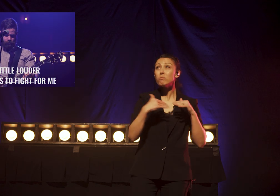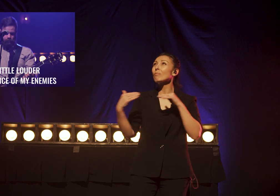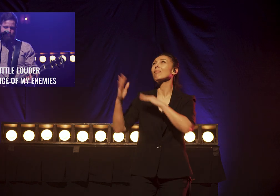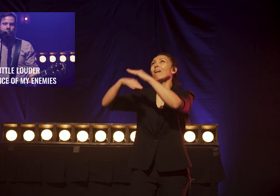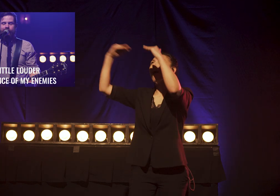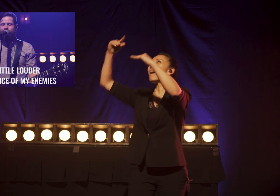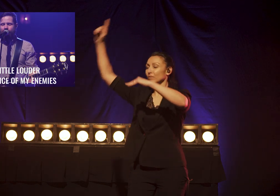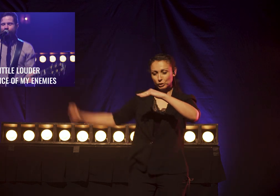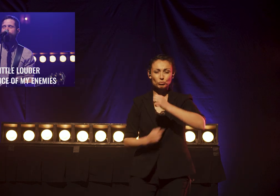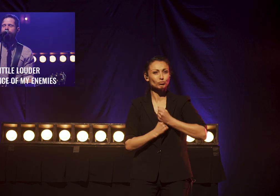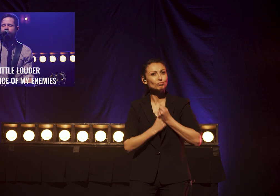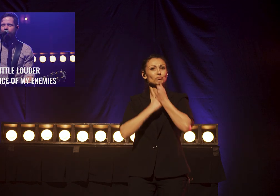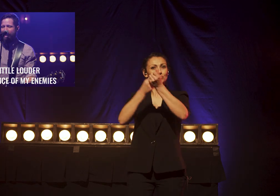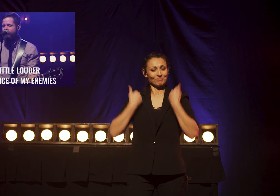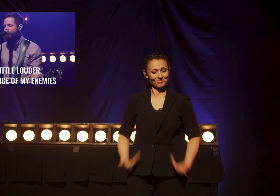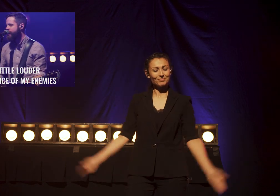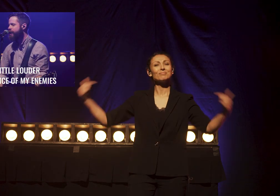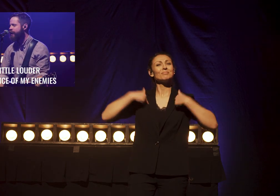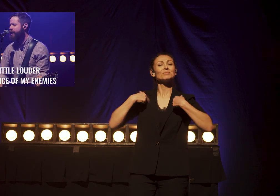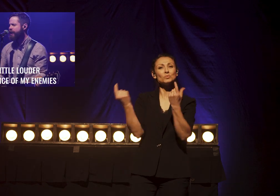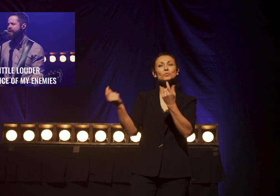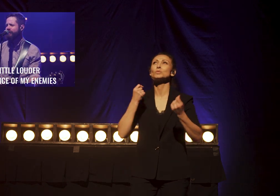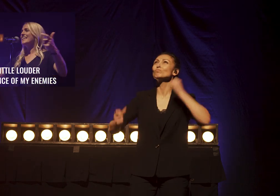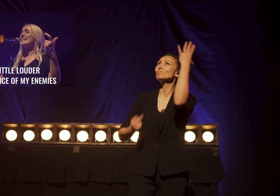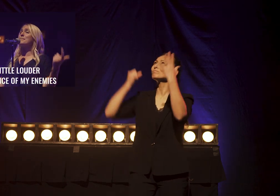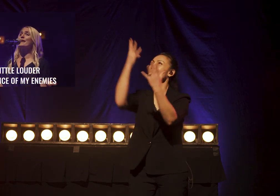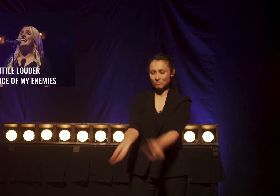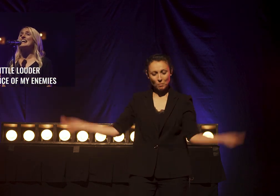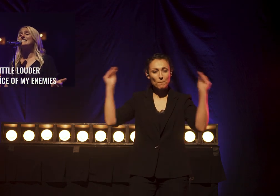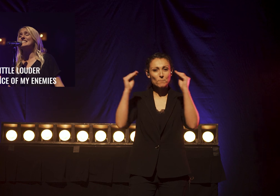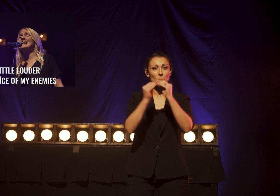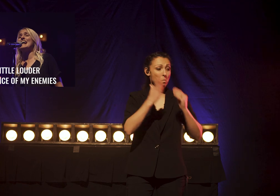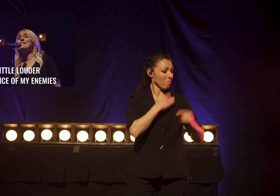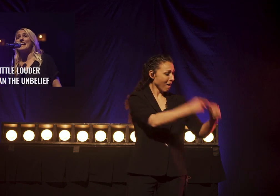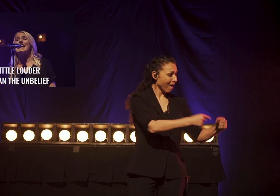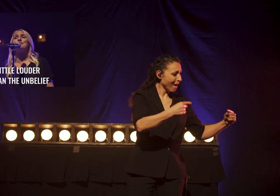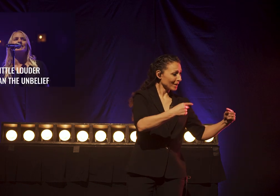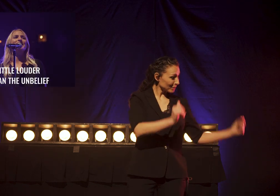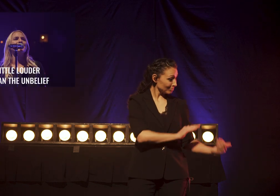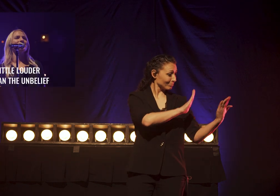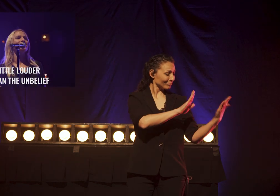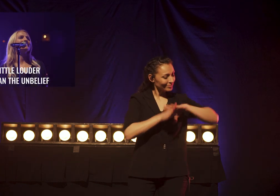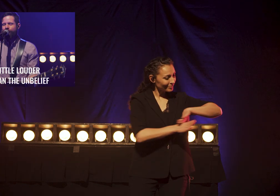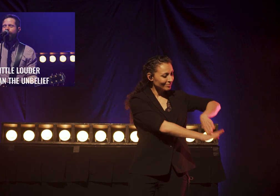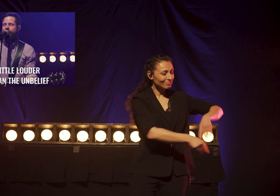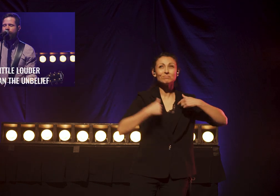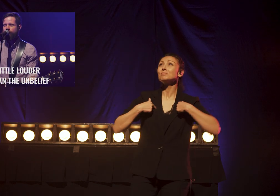for me Sing a little louder In the presence of my enemy Sing a little